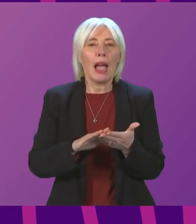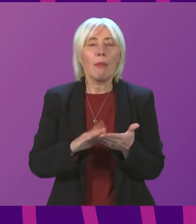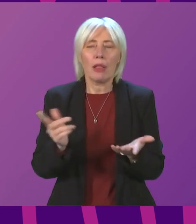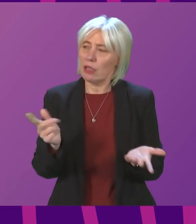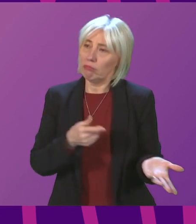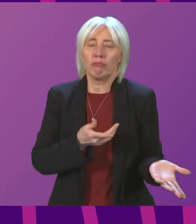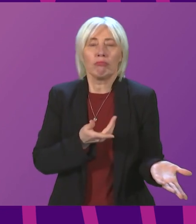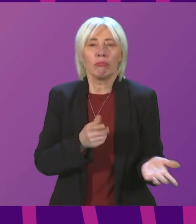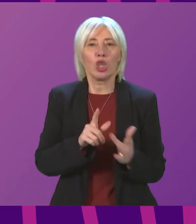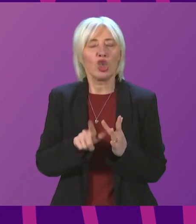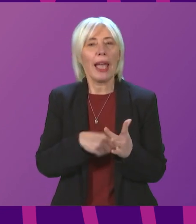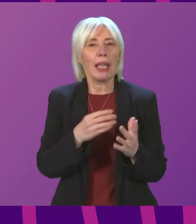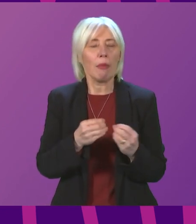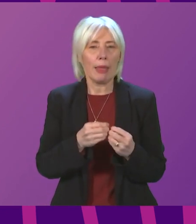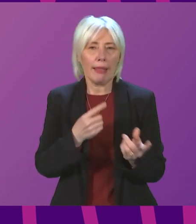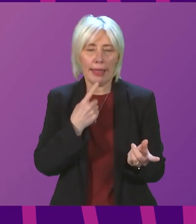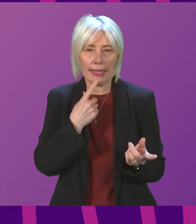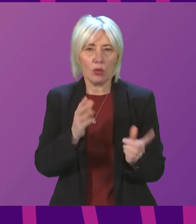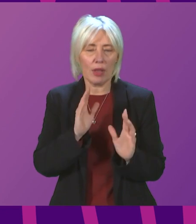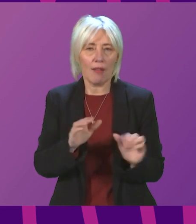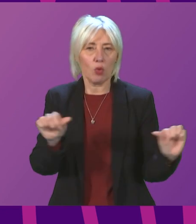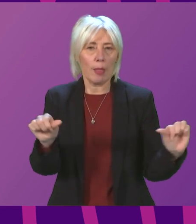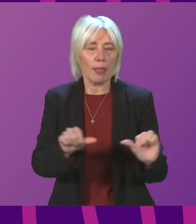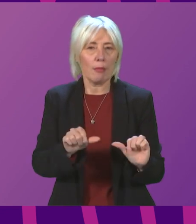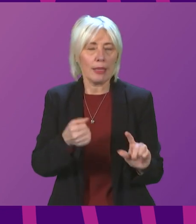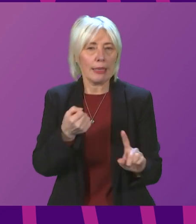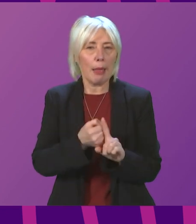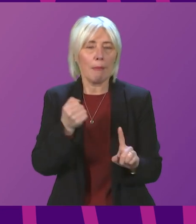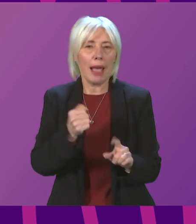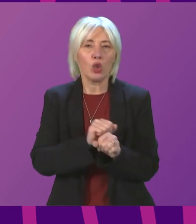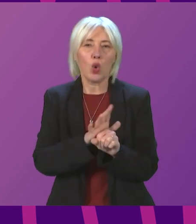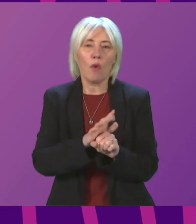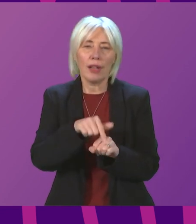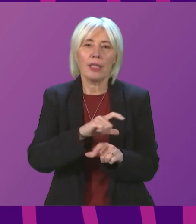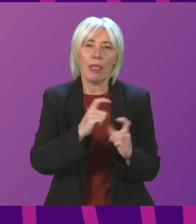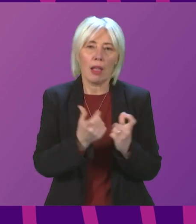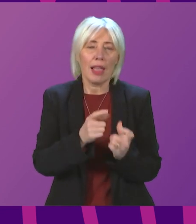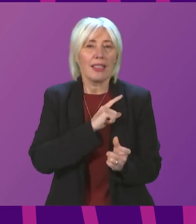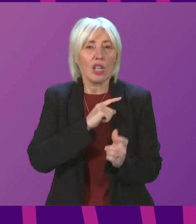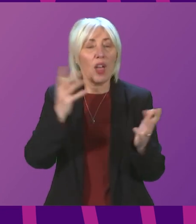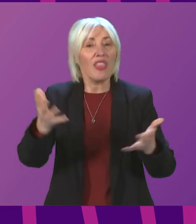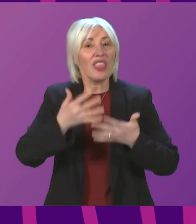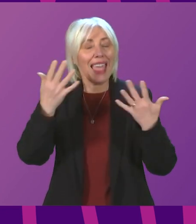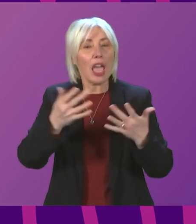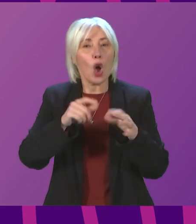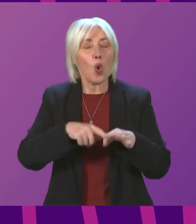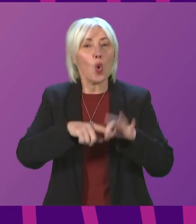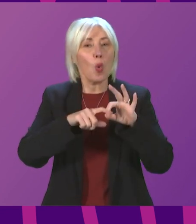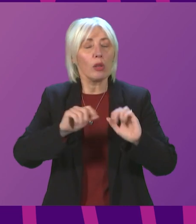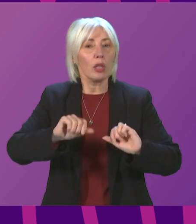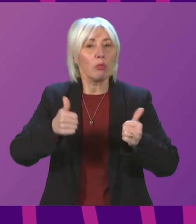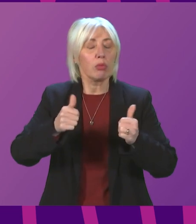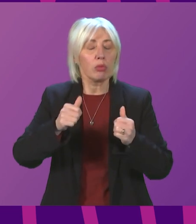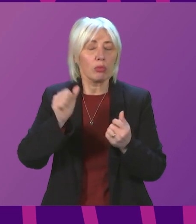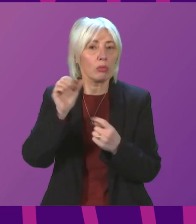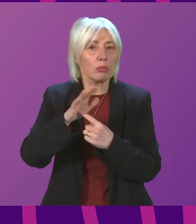Jackie Bailey why we need to limit the impact of COVID in our classrooms, and that's why air quality and air flow really matter. It was